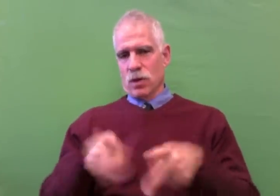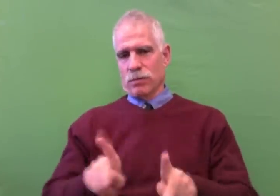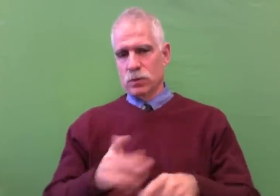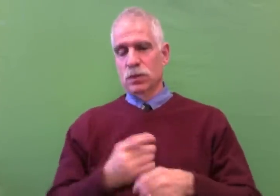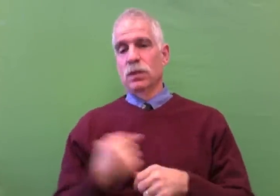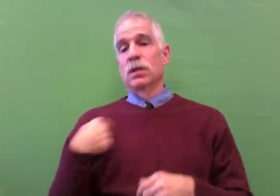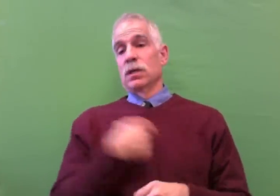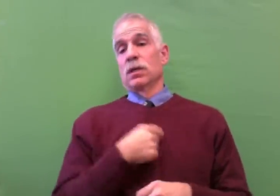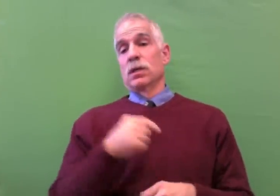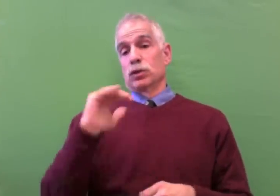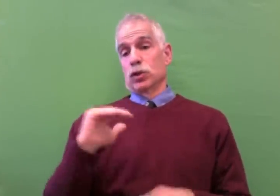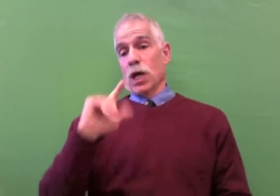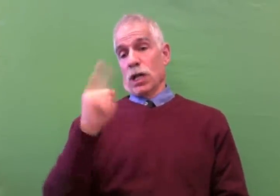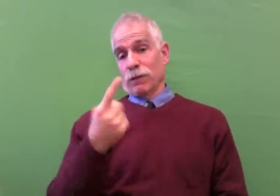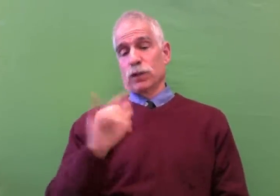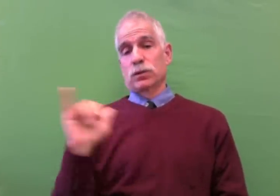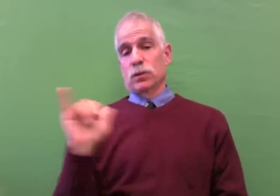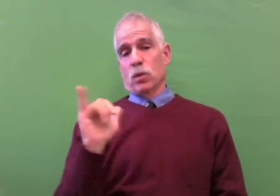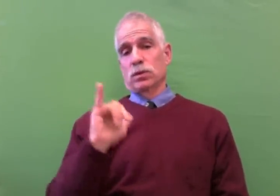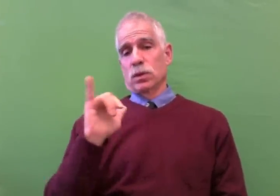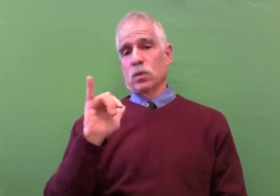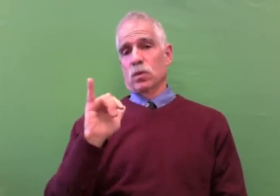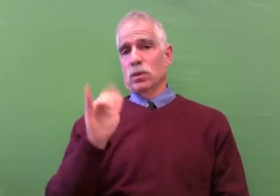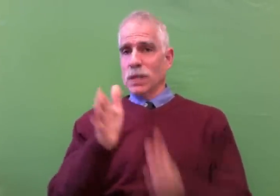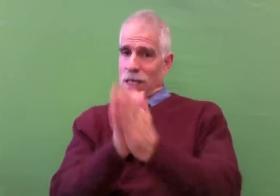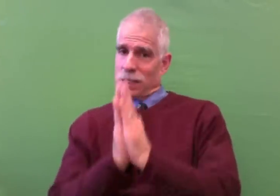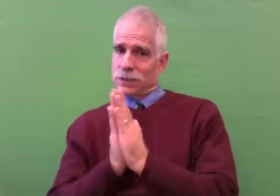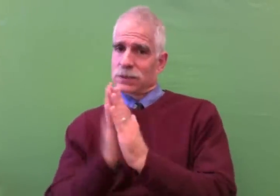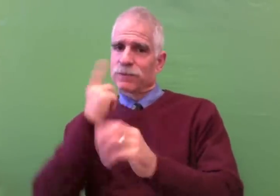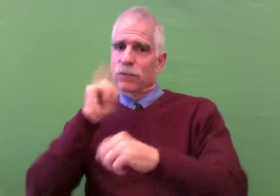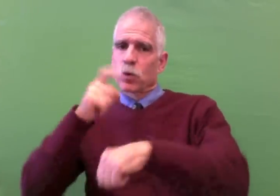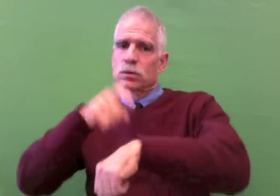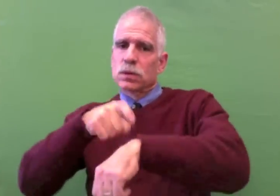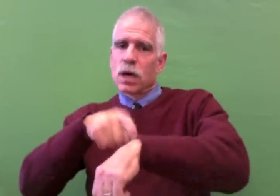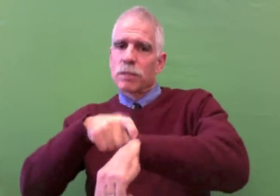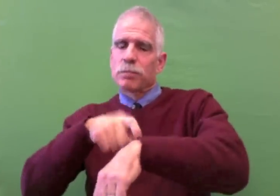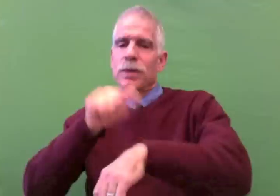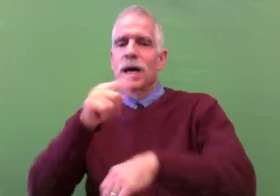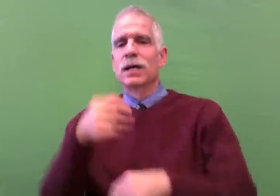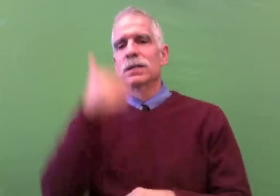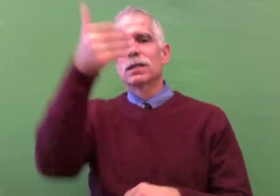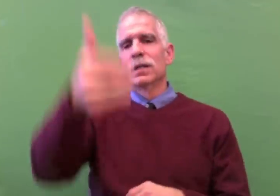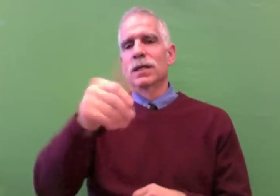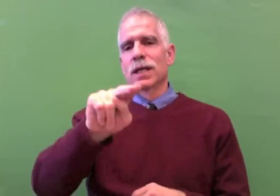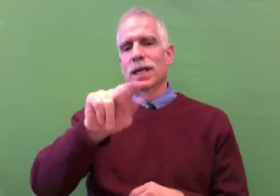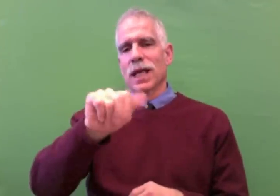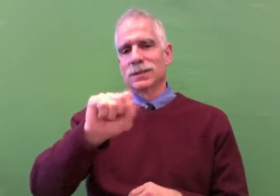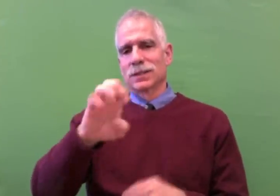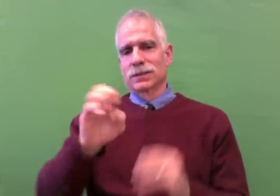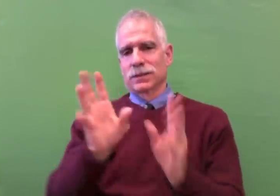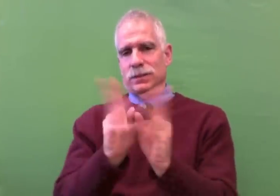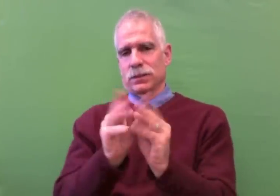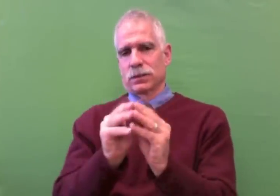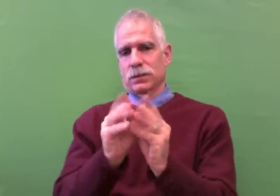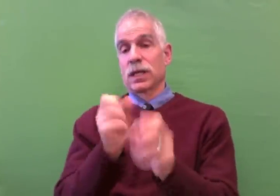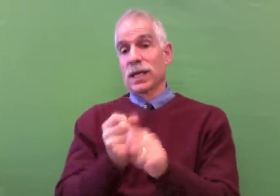have the same kind of opportunities. So Child First is also asking for time at the next